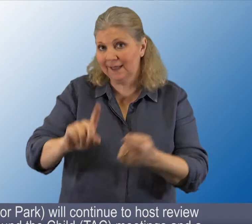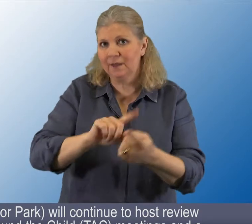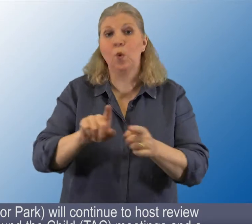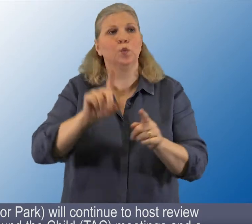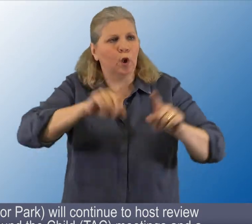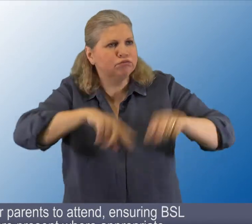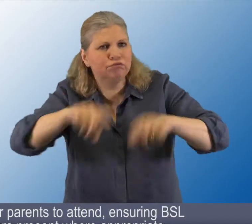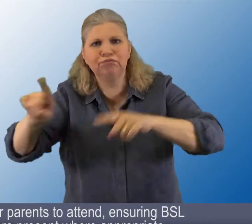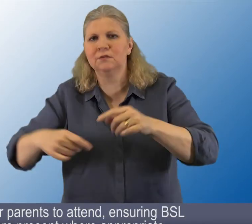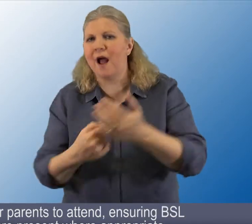where appropriate.